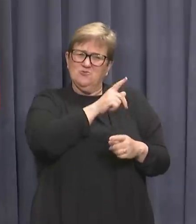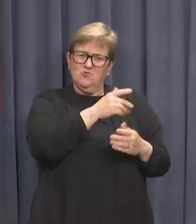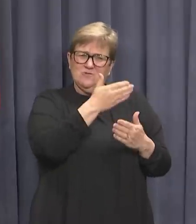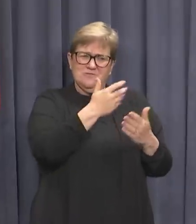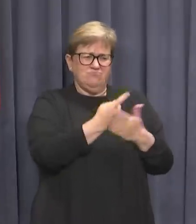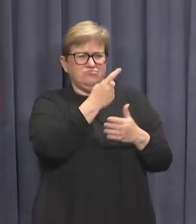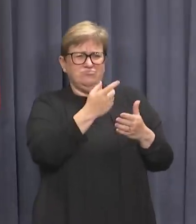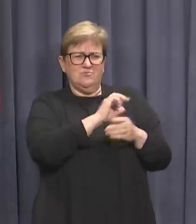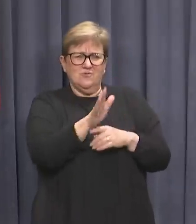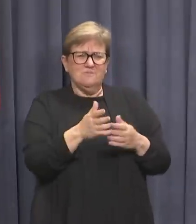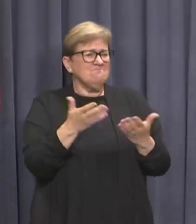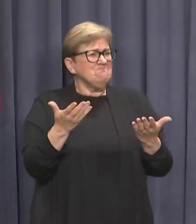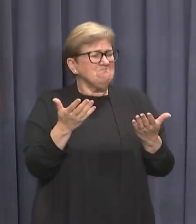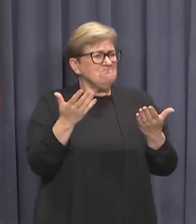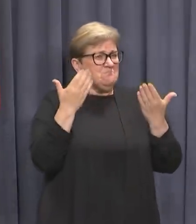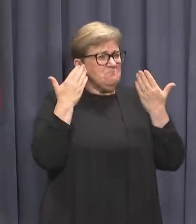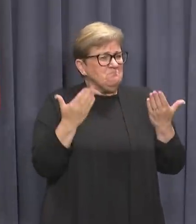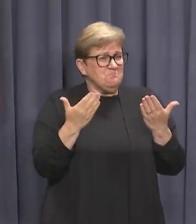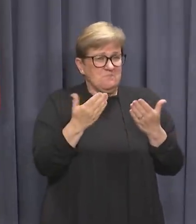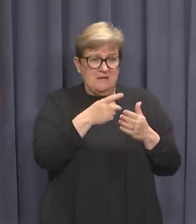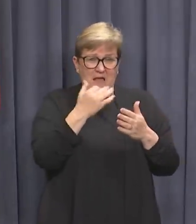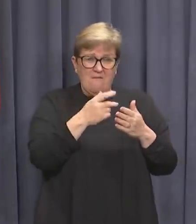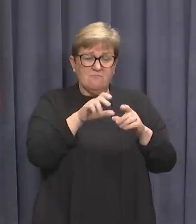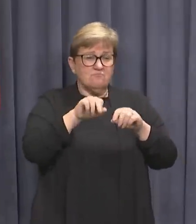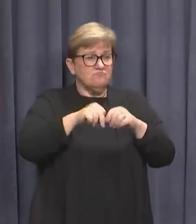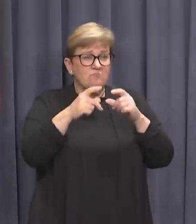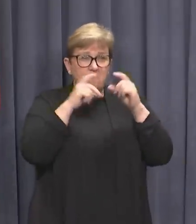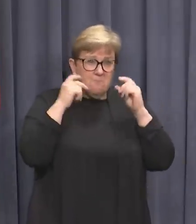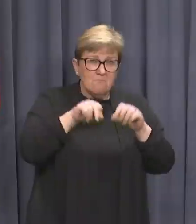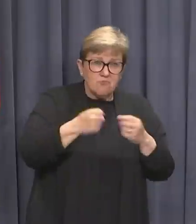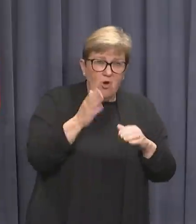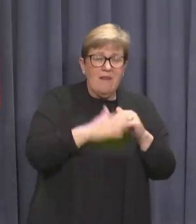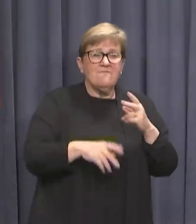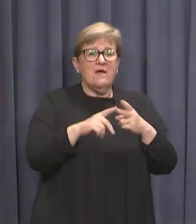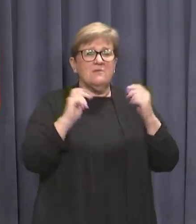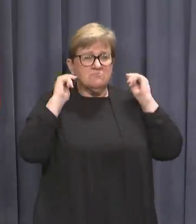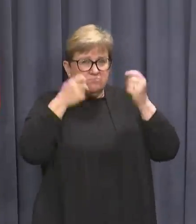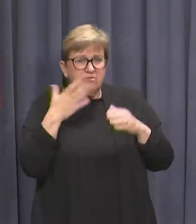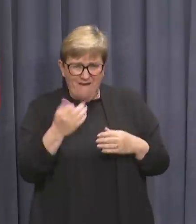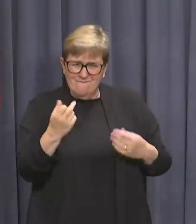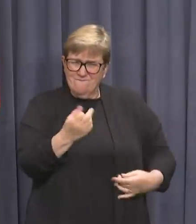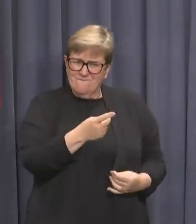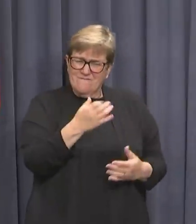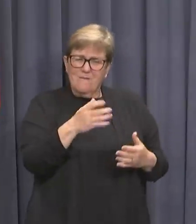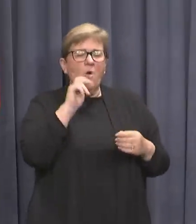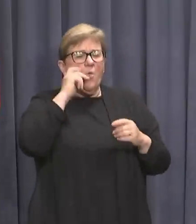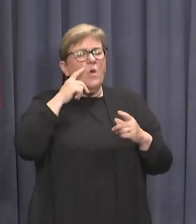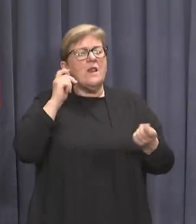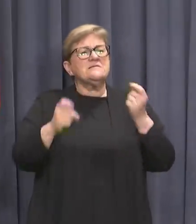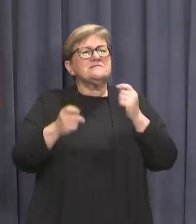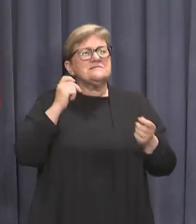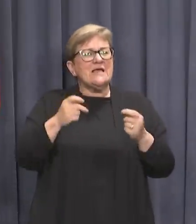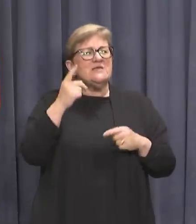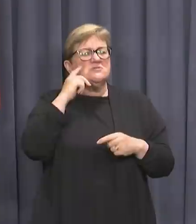At present there's no evidence to suggest any PPE breach on the part of the guard and we expect genomic sequencing to be